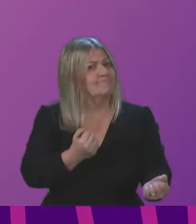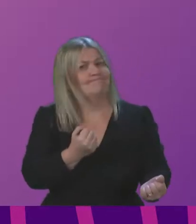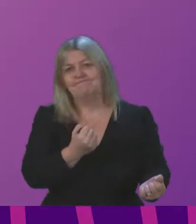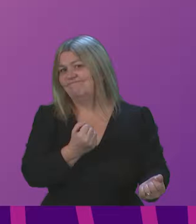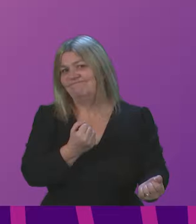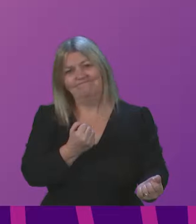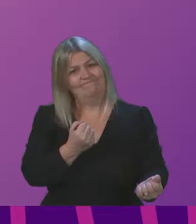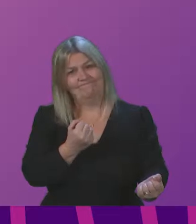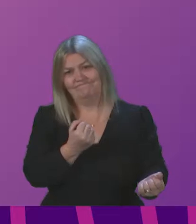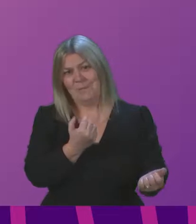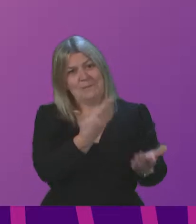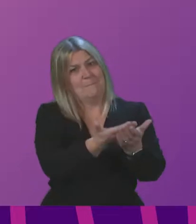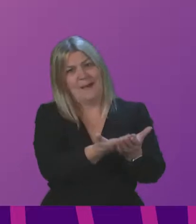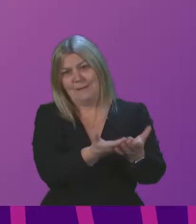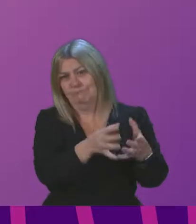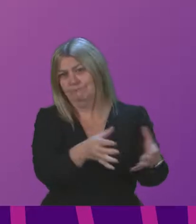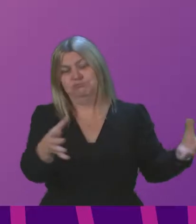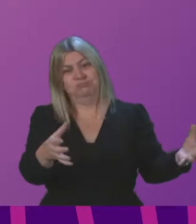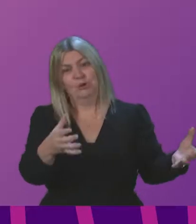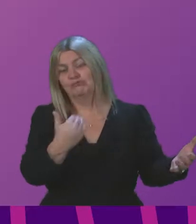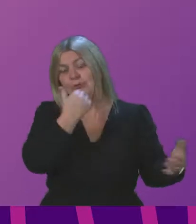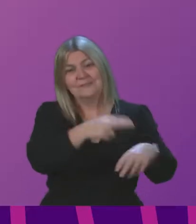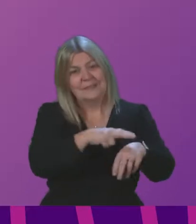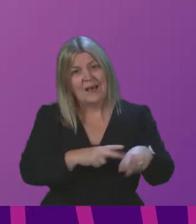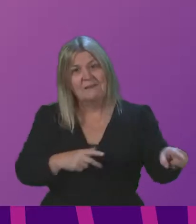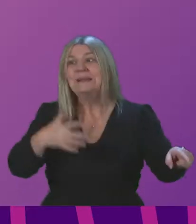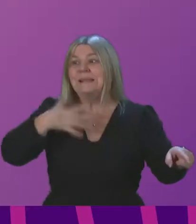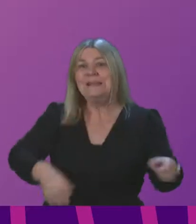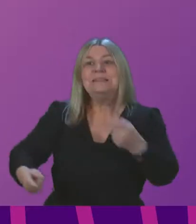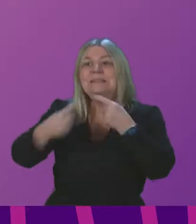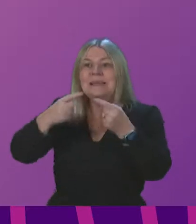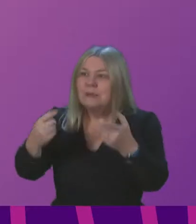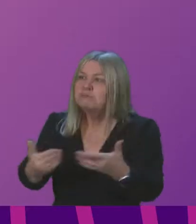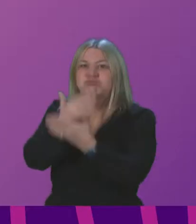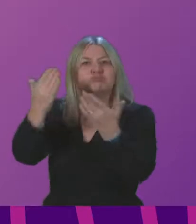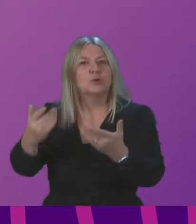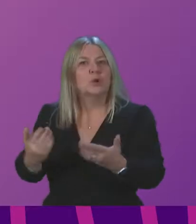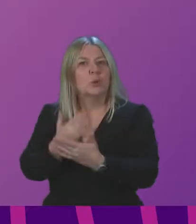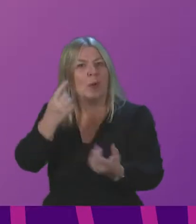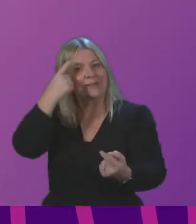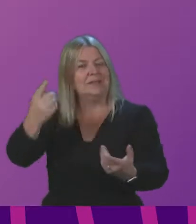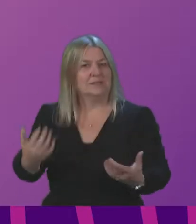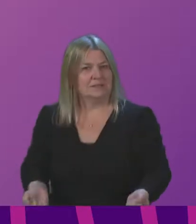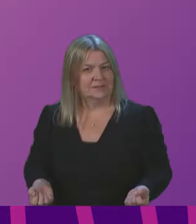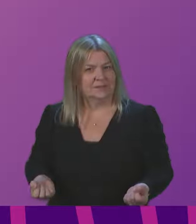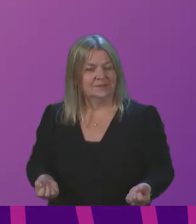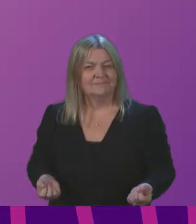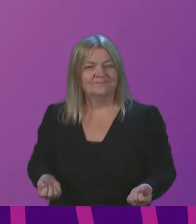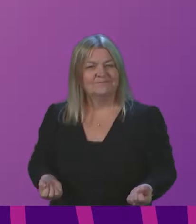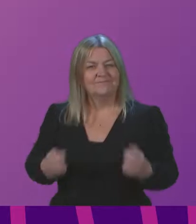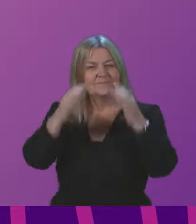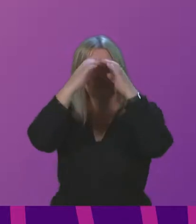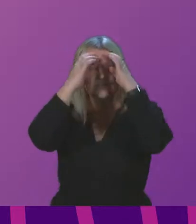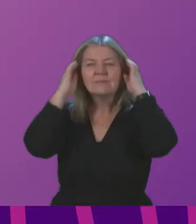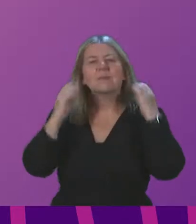solution lies in data-driven innovation. But it's difficult for our home-grown talent. Many get seed